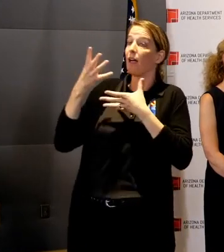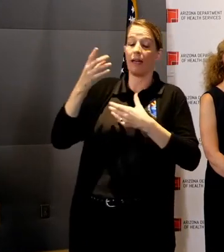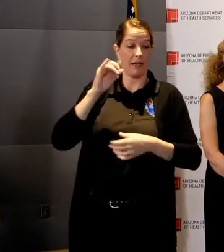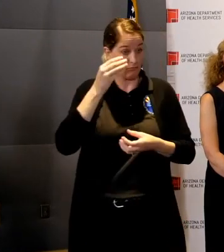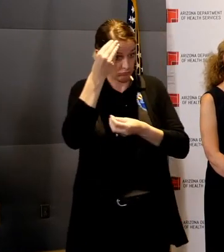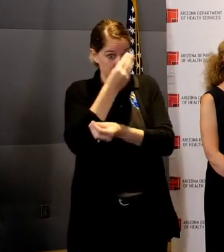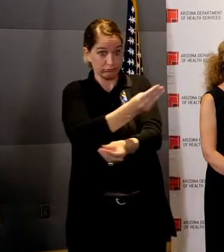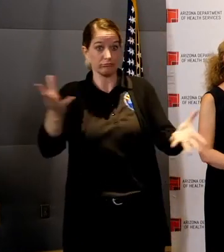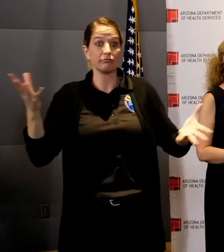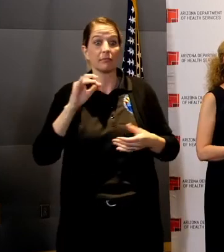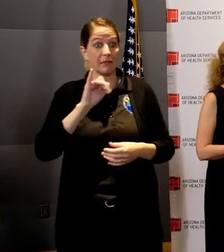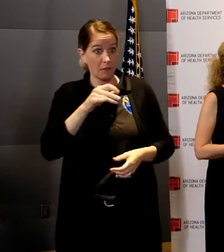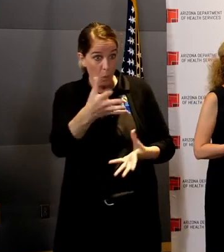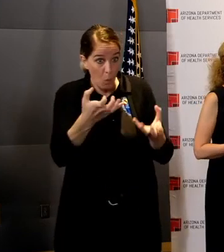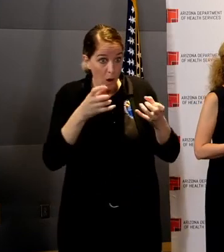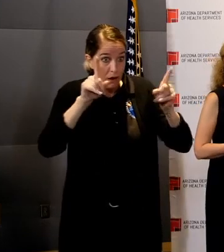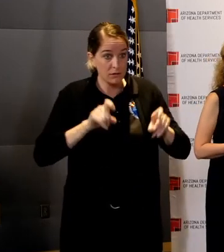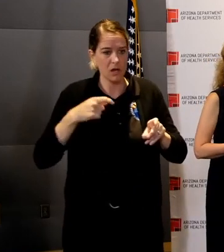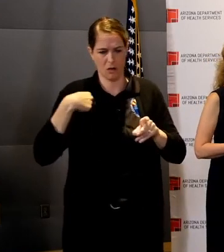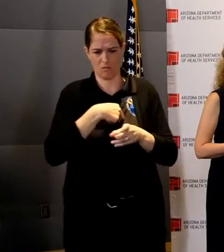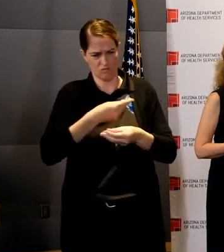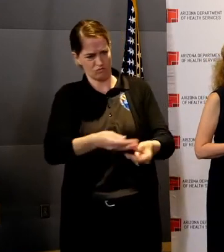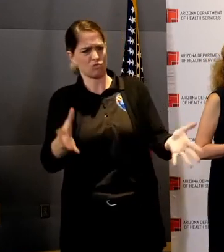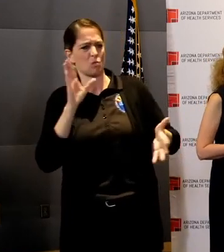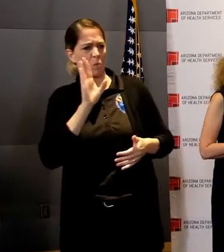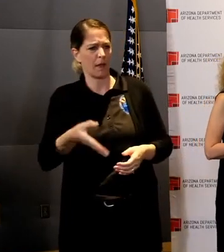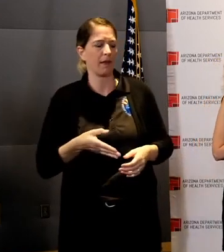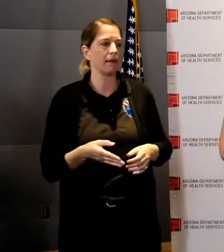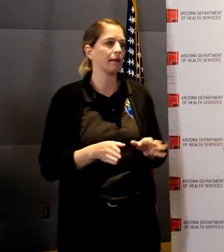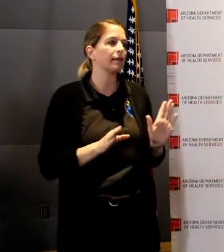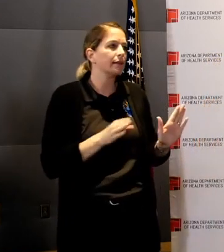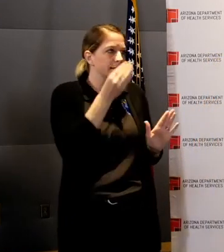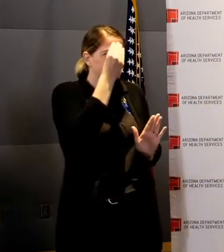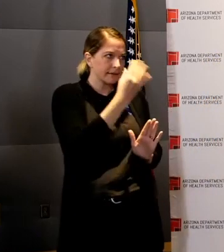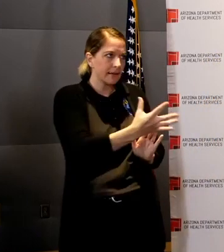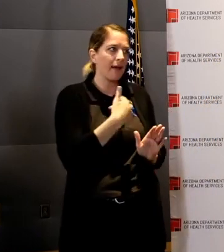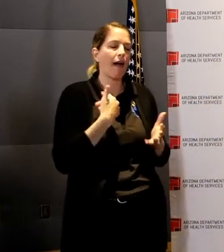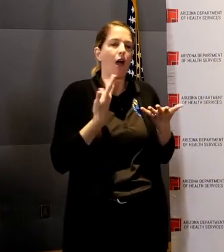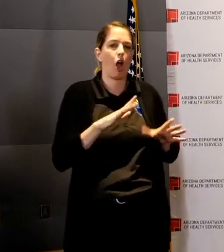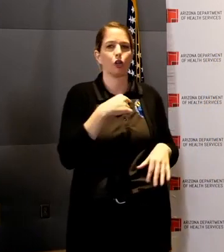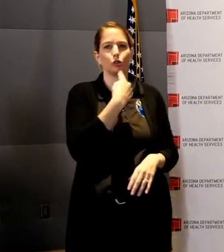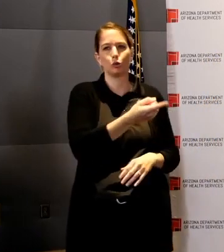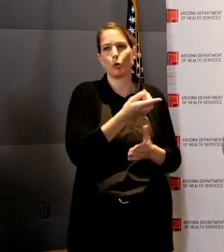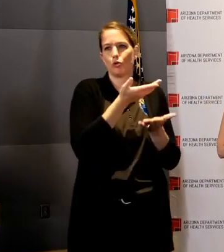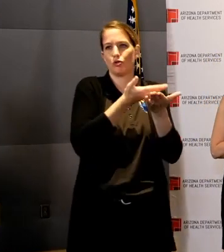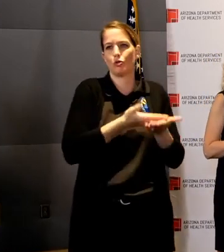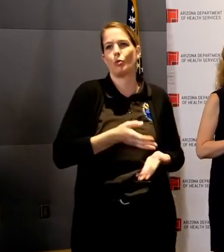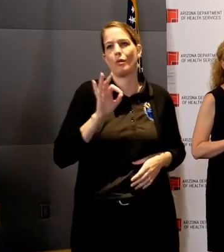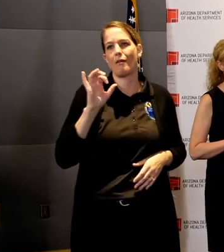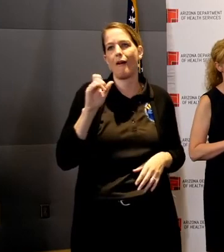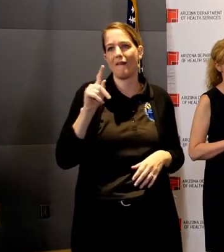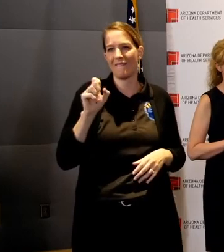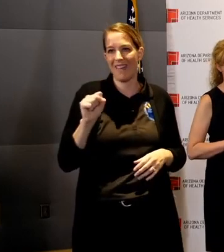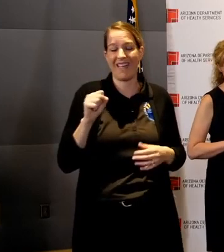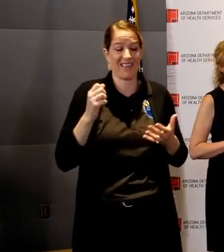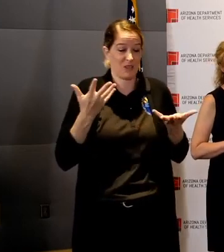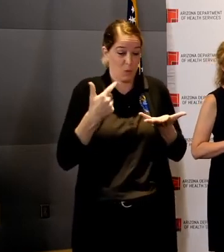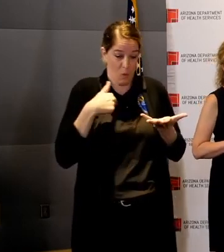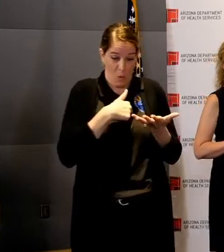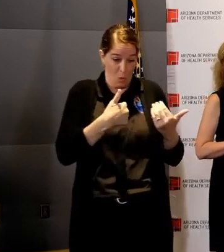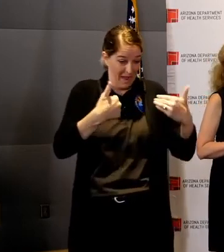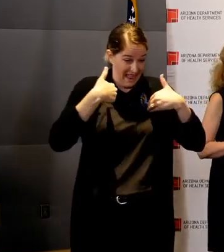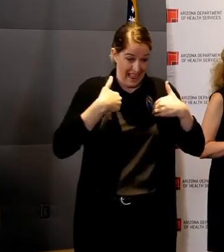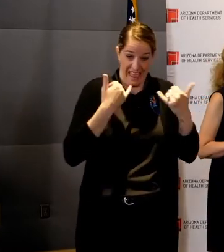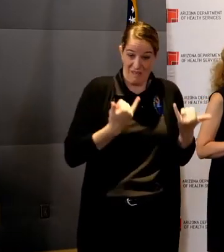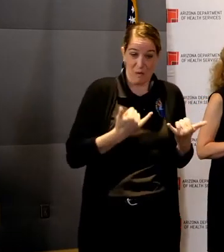been very, we've told you what the facts are in, in the state of Arizona. Where we were on testing and how we